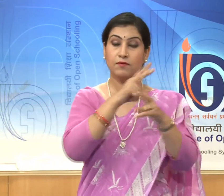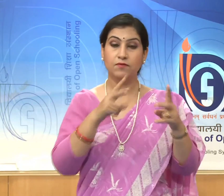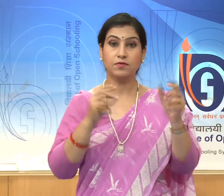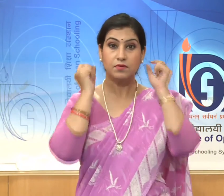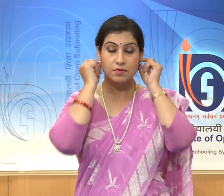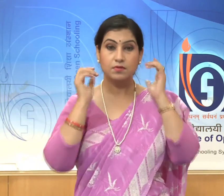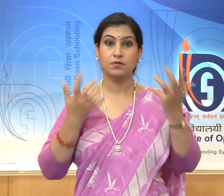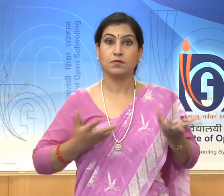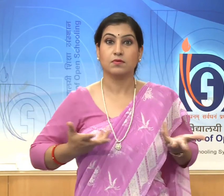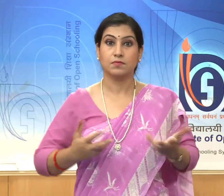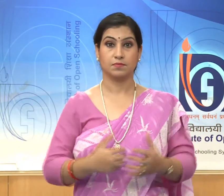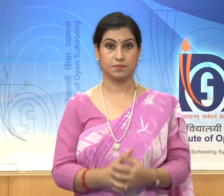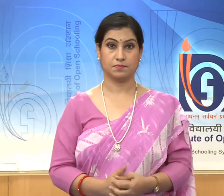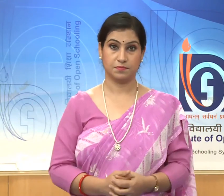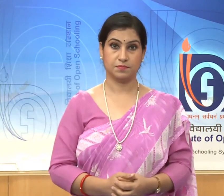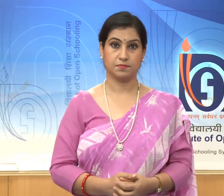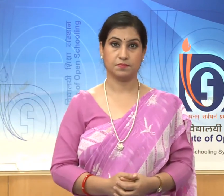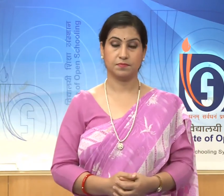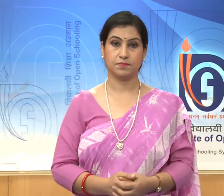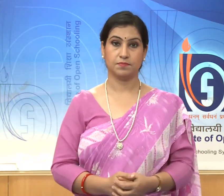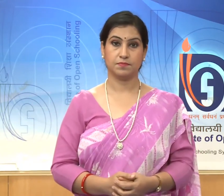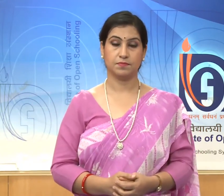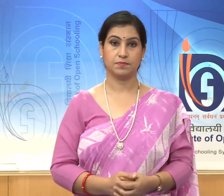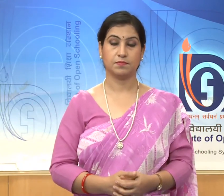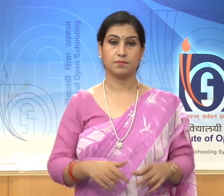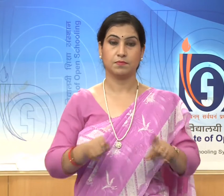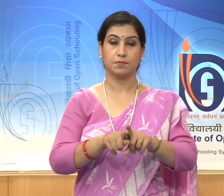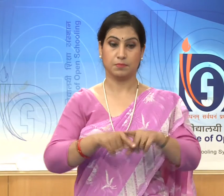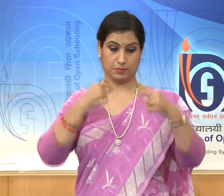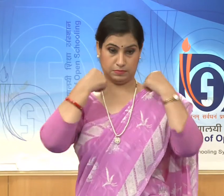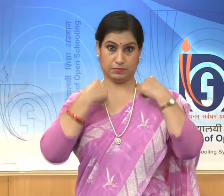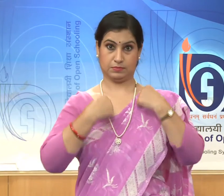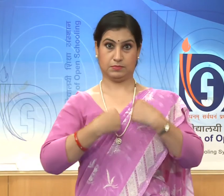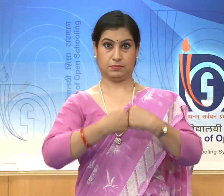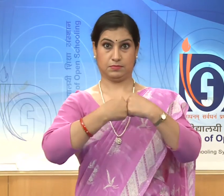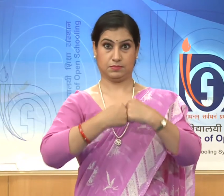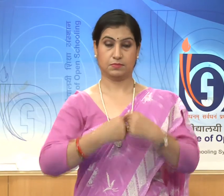between the breasts enhance